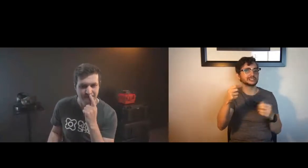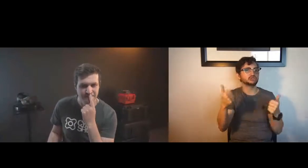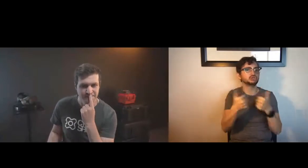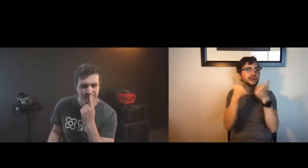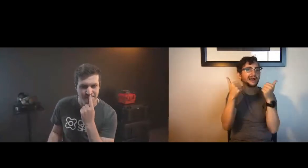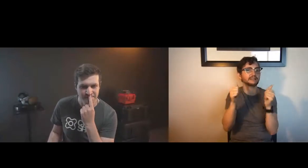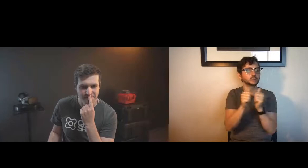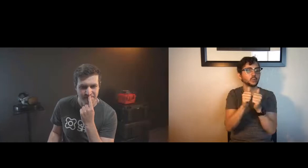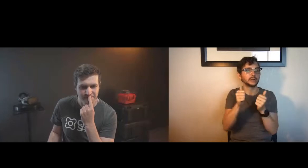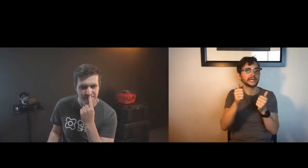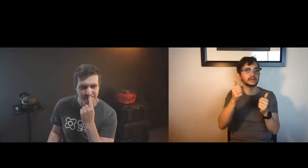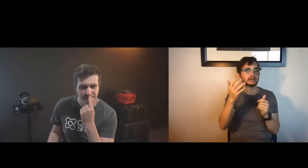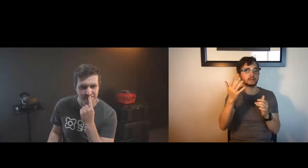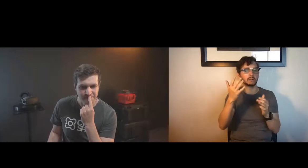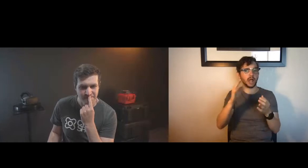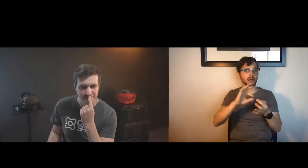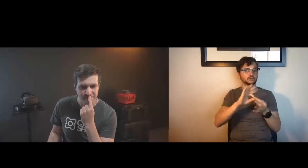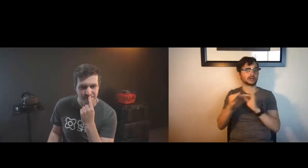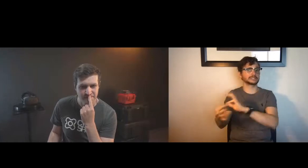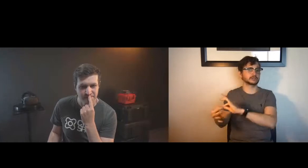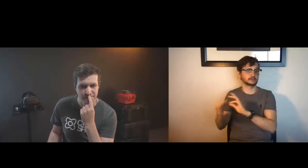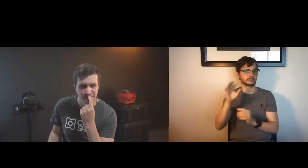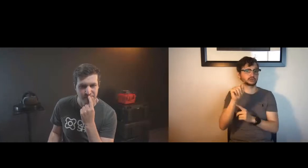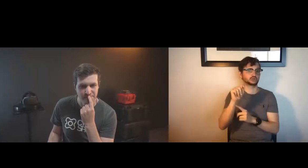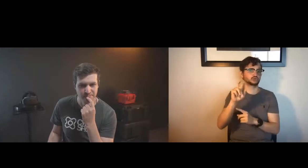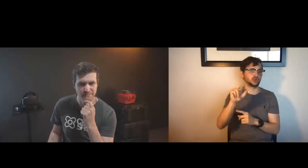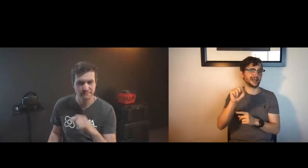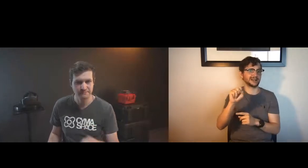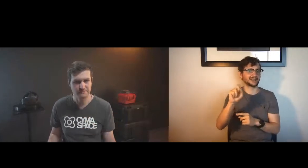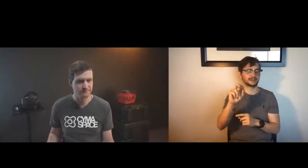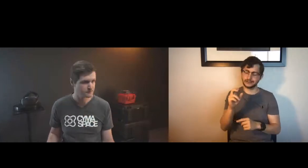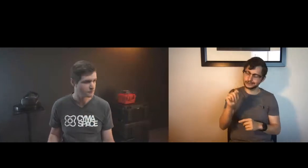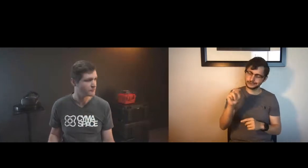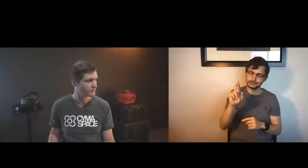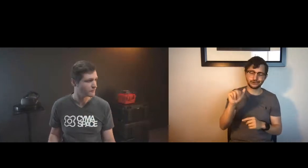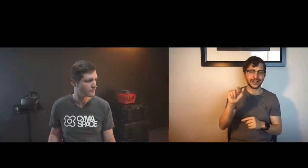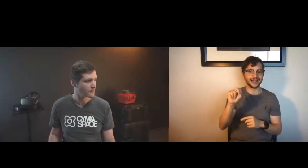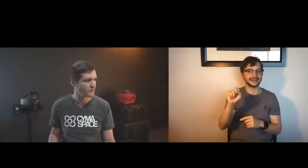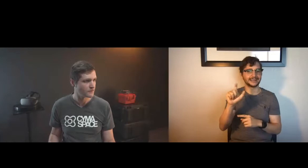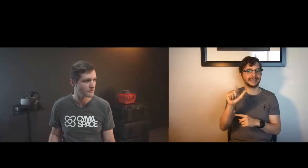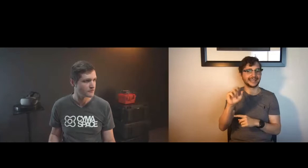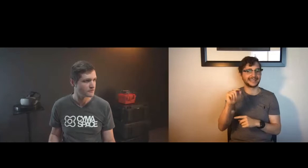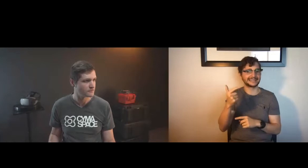that's great another thing with ai is that i think that there is a challenge around